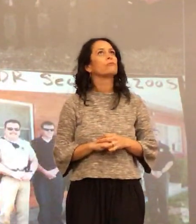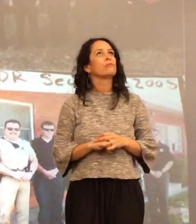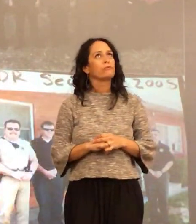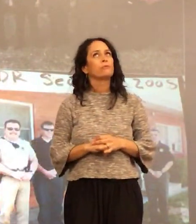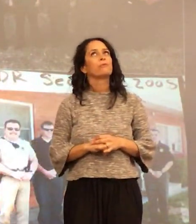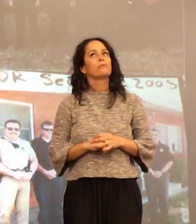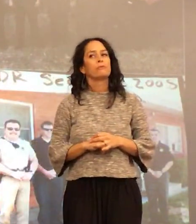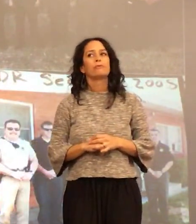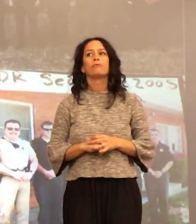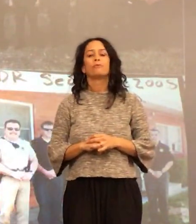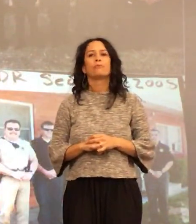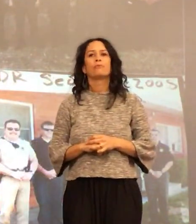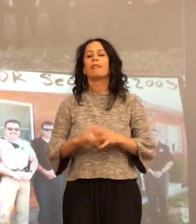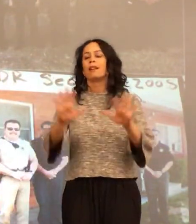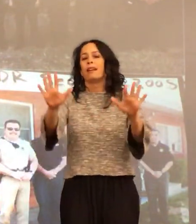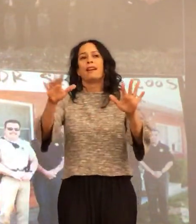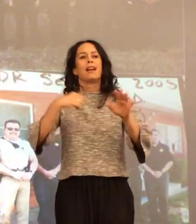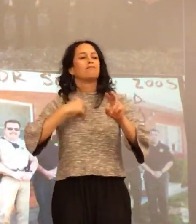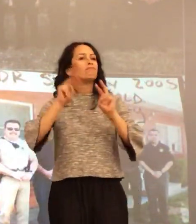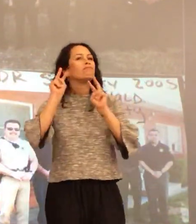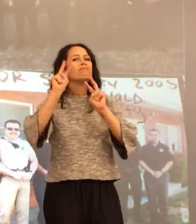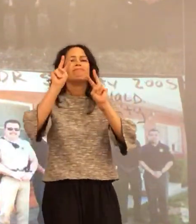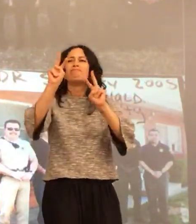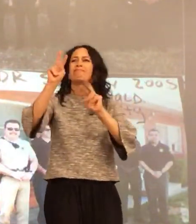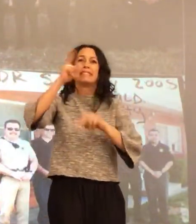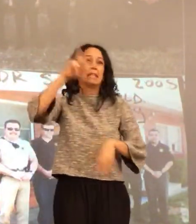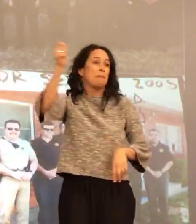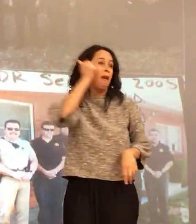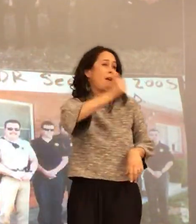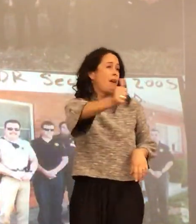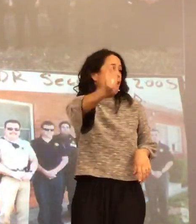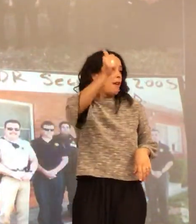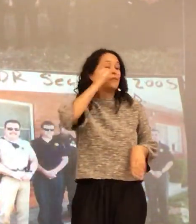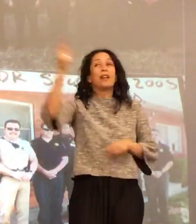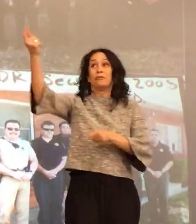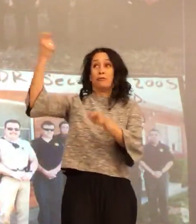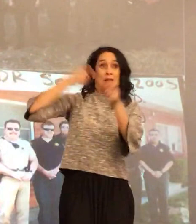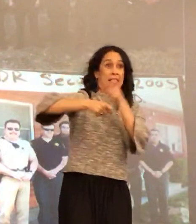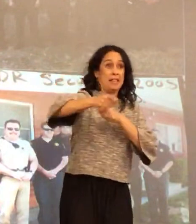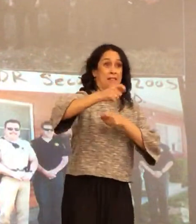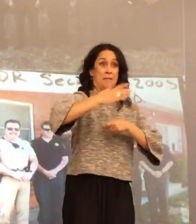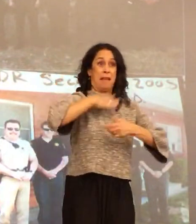I was just so excited to see him on a daily basis when he would come in to relieve me.